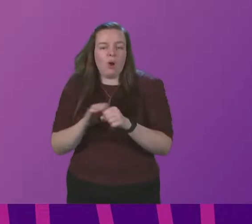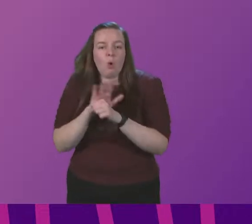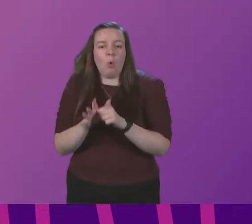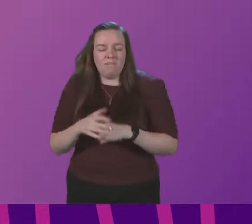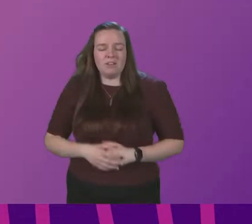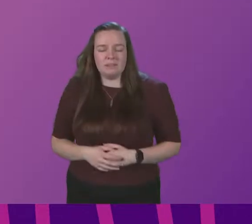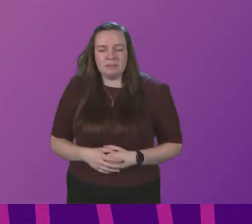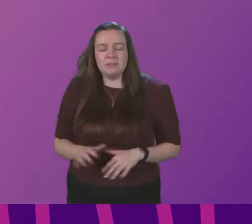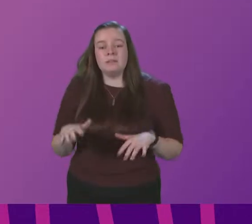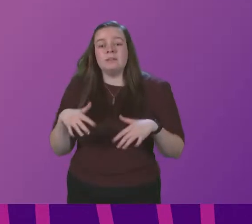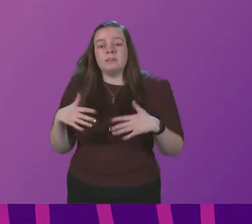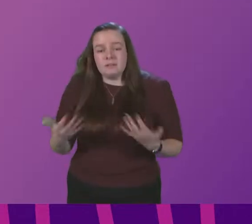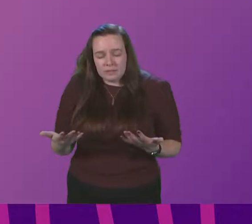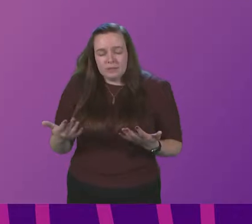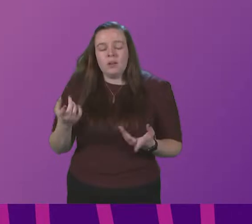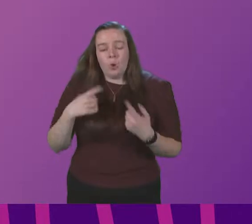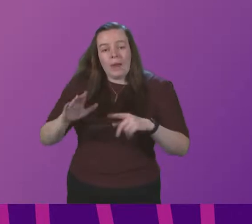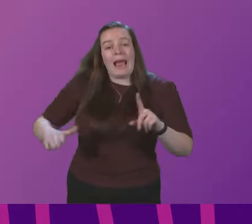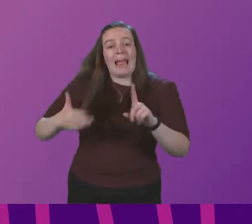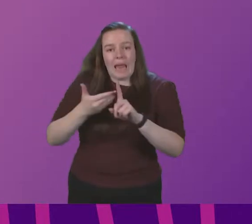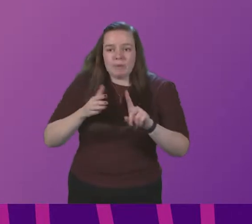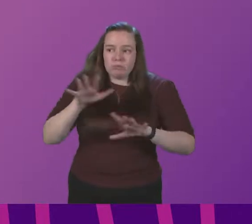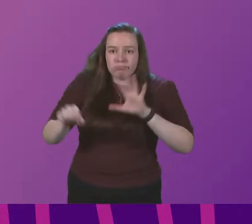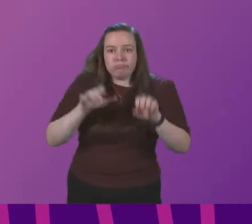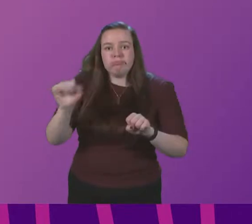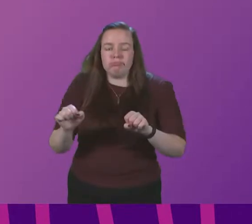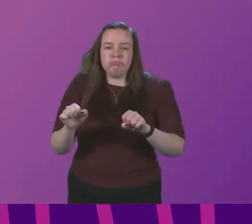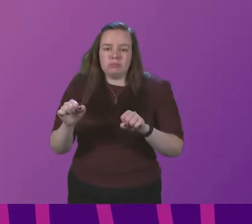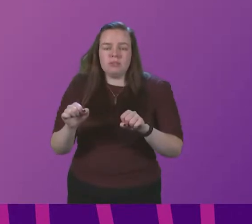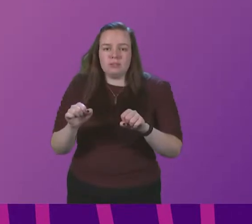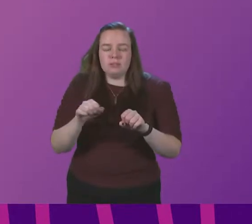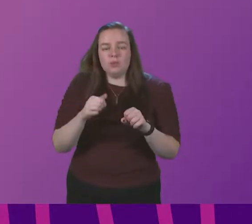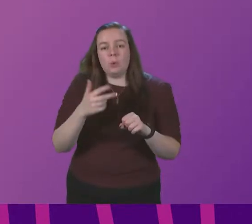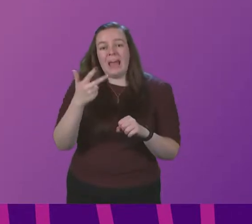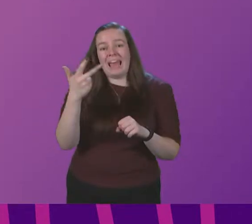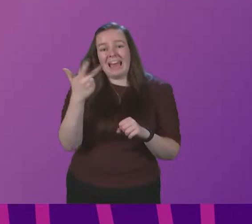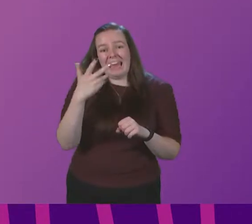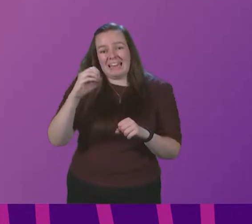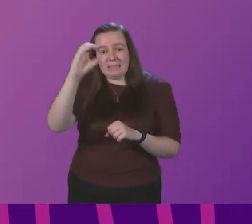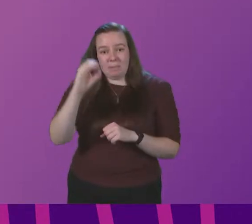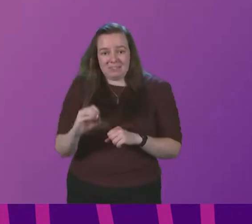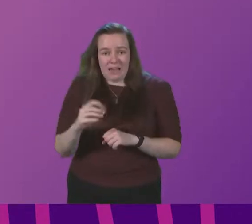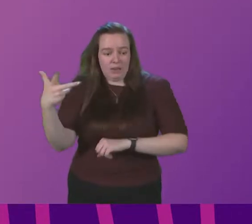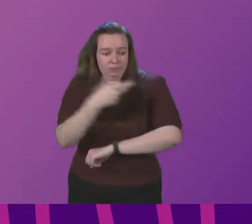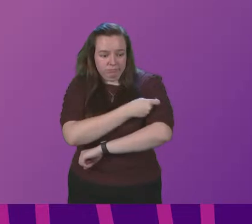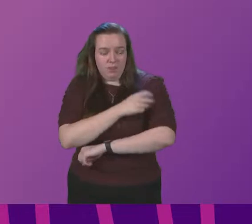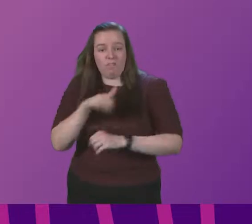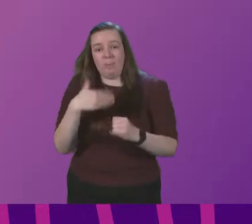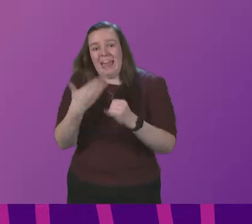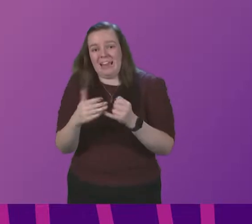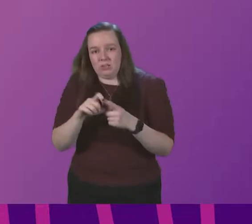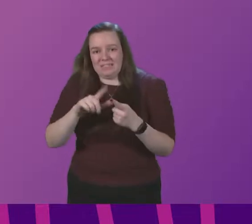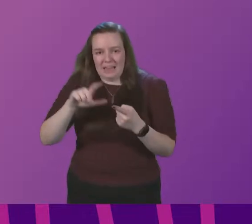However, notwithstanding all of that, we are aiming to reach as close as possible to 80% uptake by the end of December,